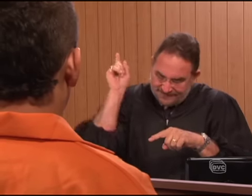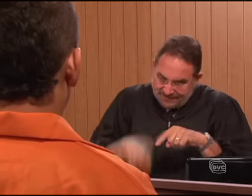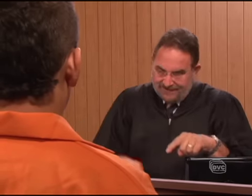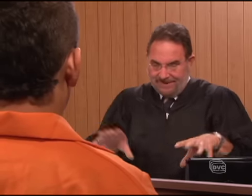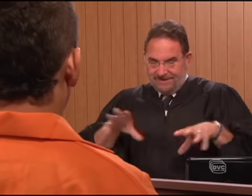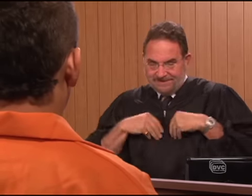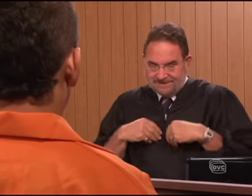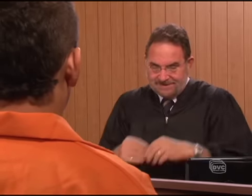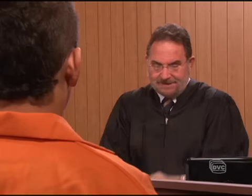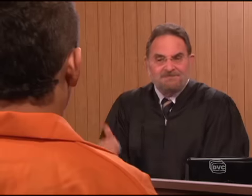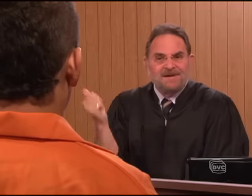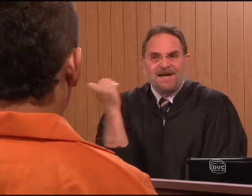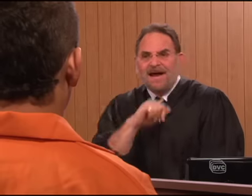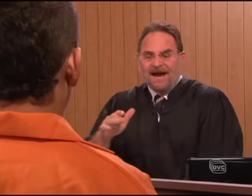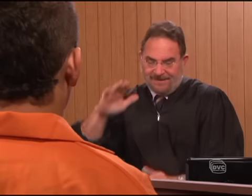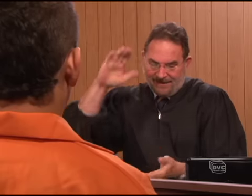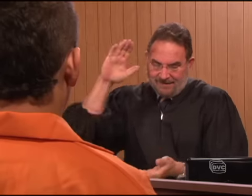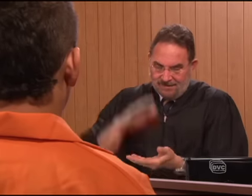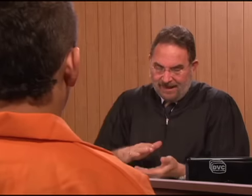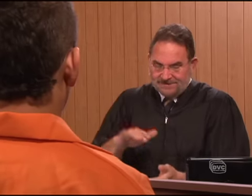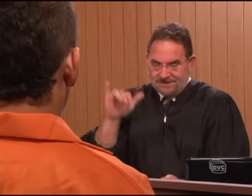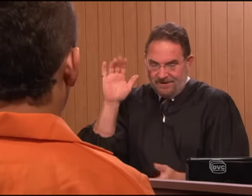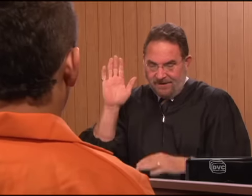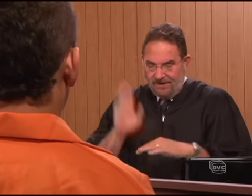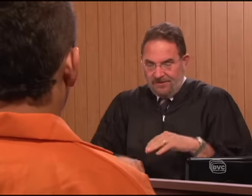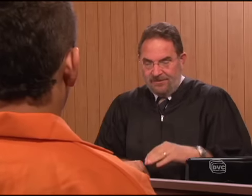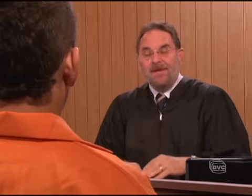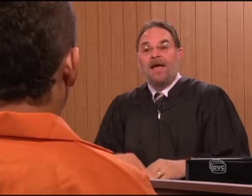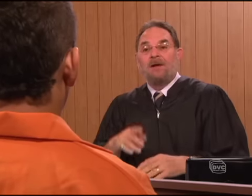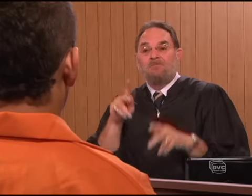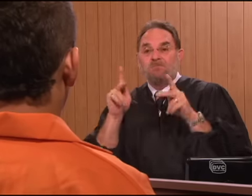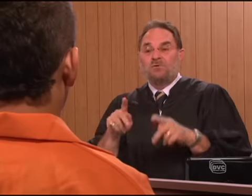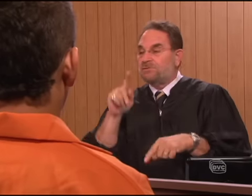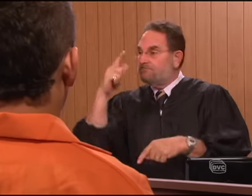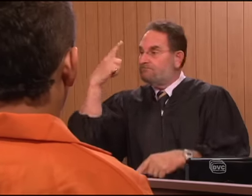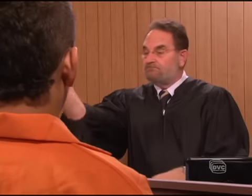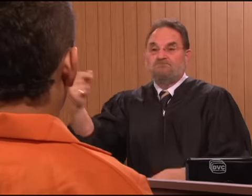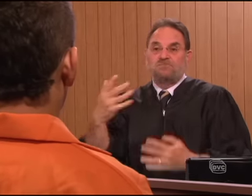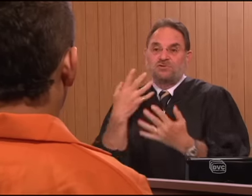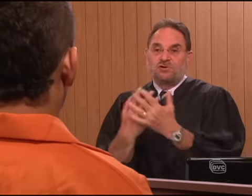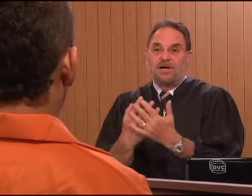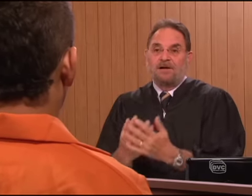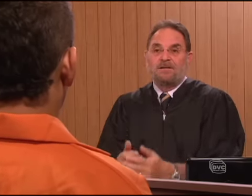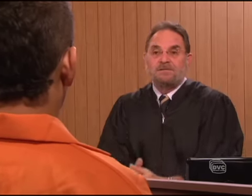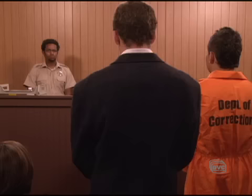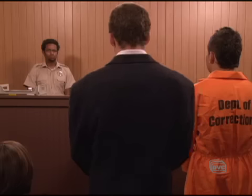Court cannot accept anything less than you going to jail.